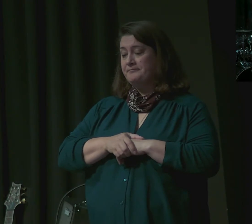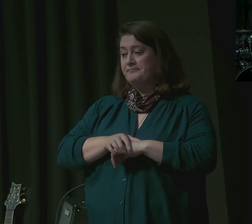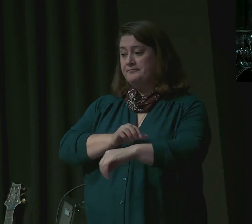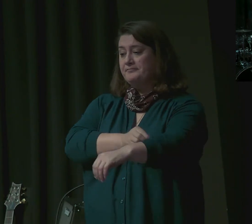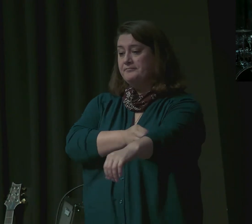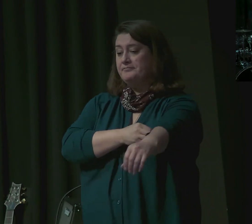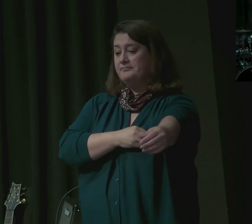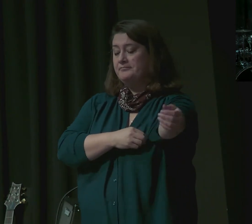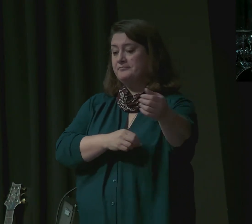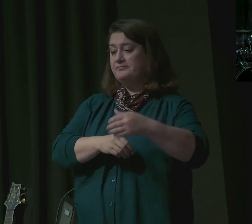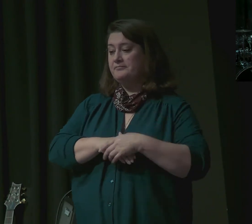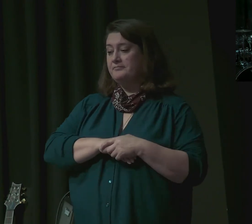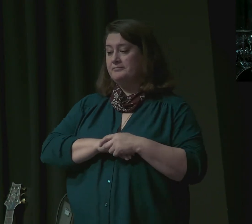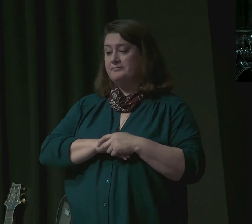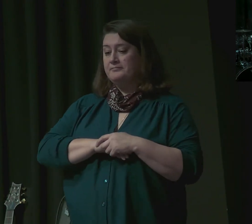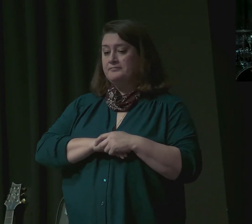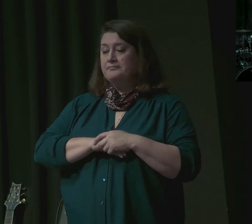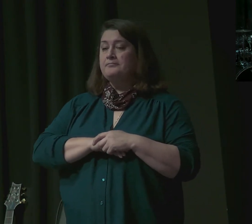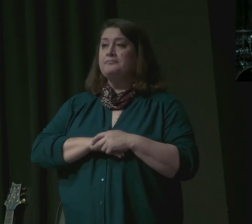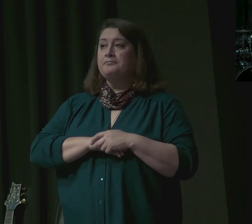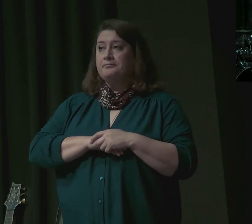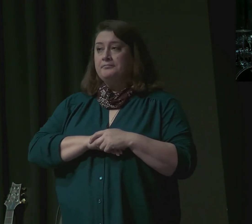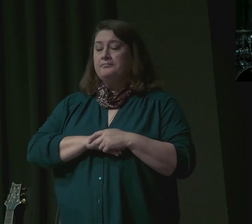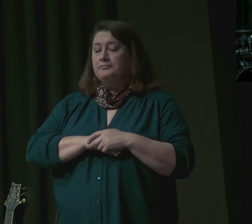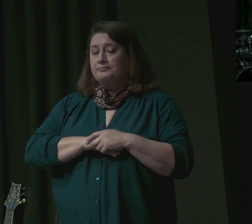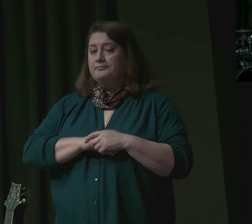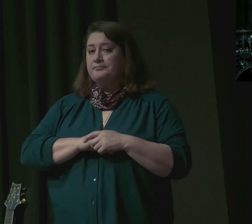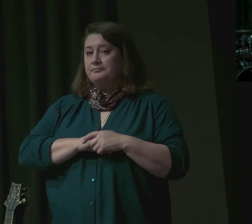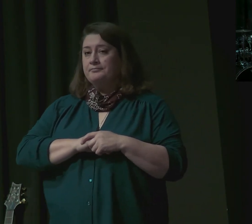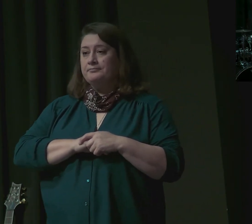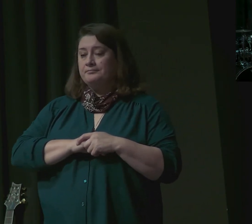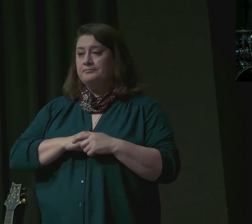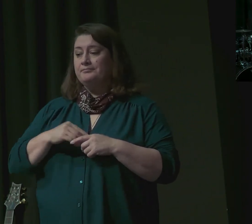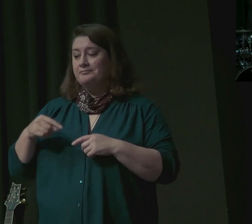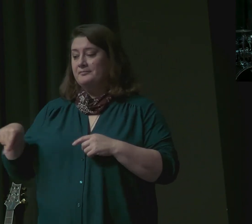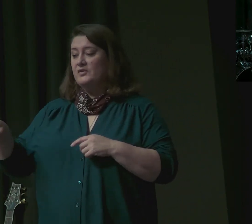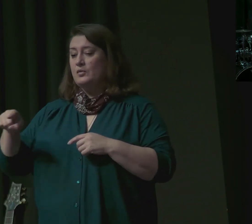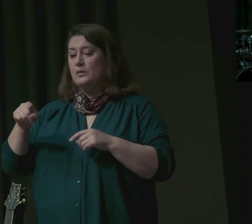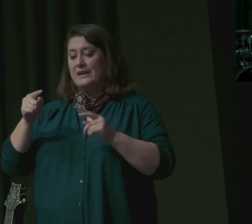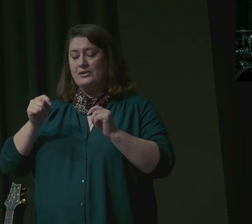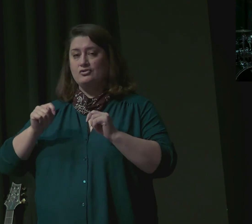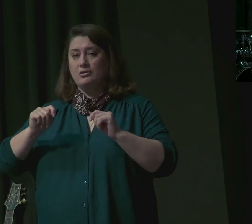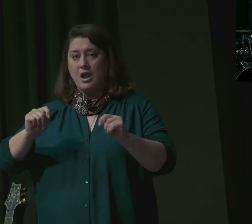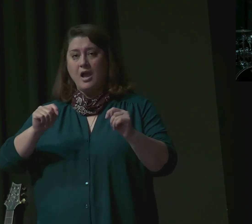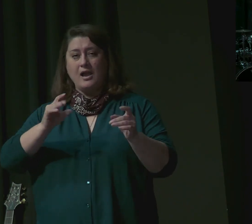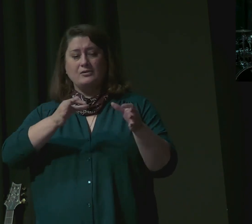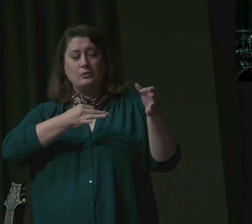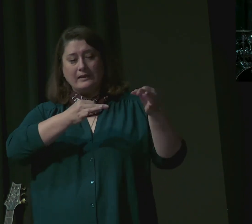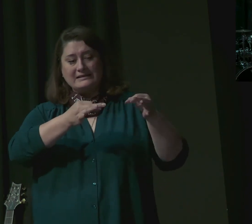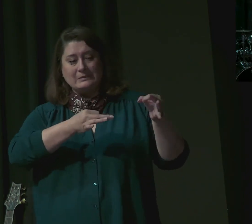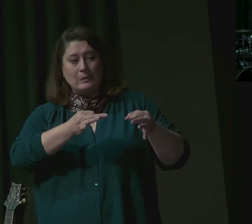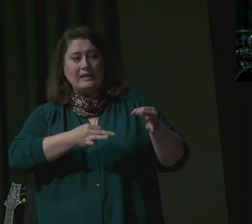And so they go to the steward to try to explain what had happened and that they are prepared to make